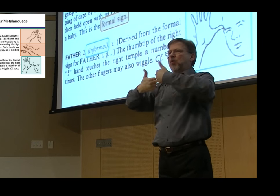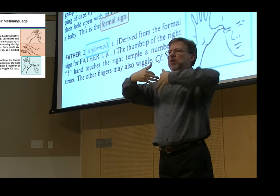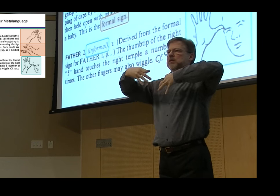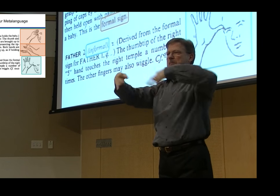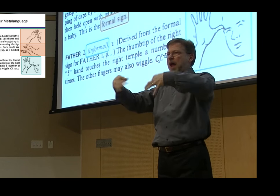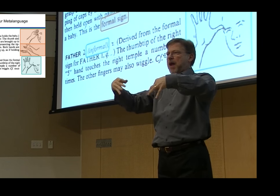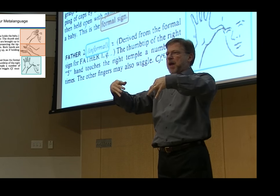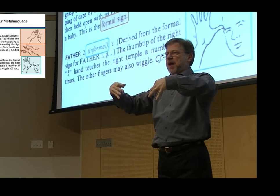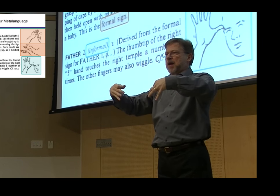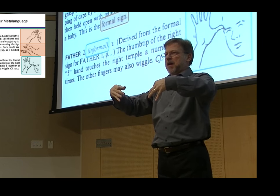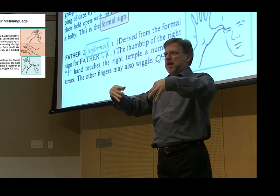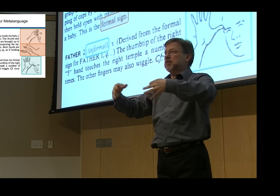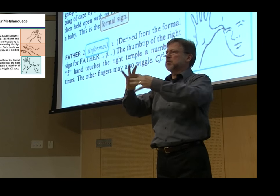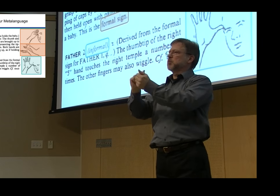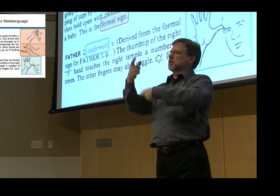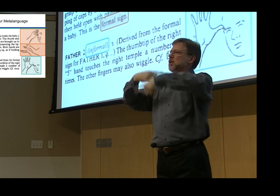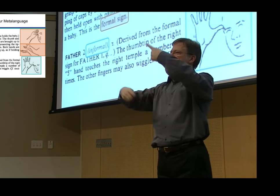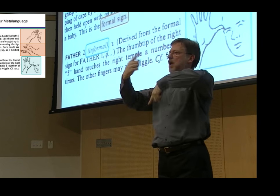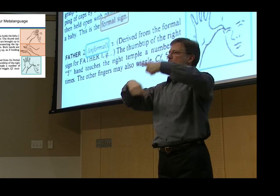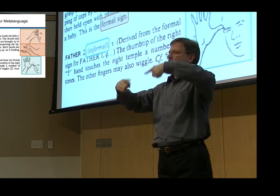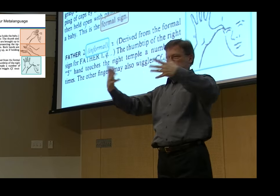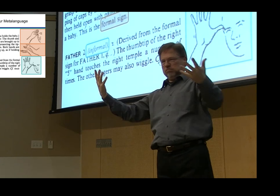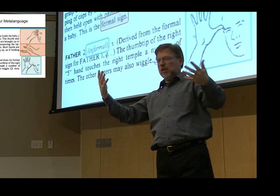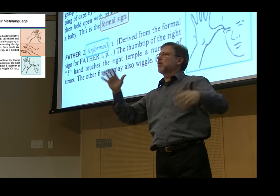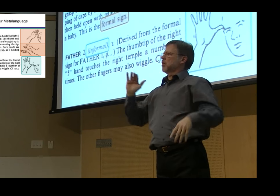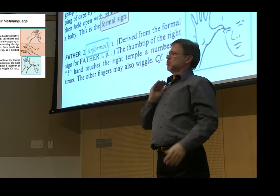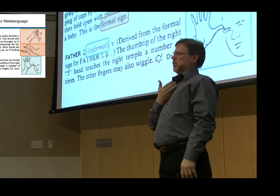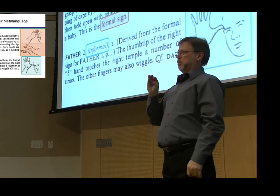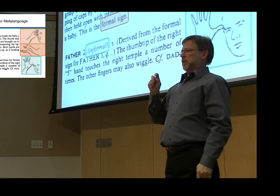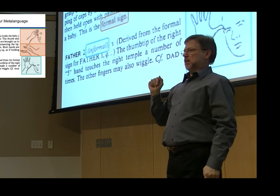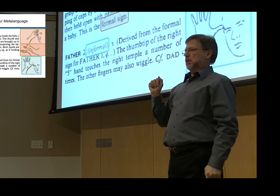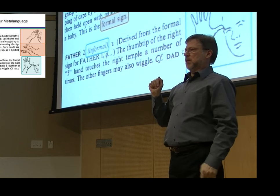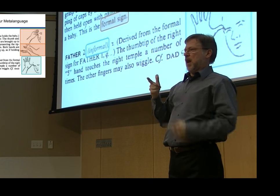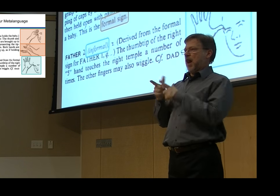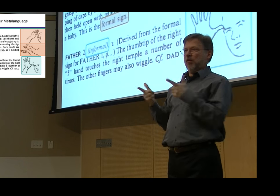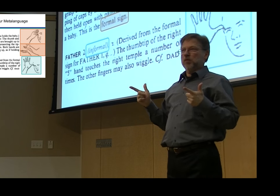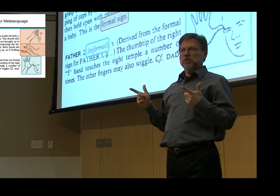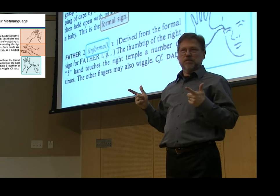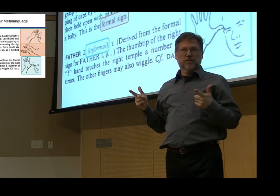signs were produced. And he determined, based on what his memory was,